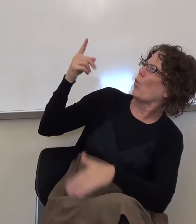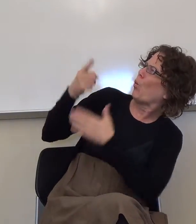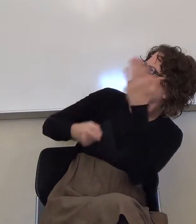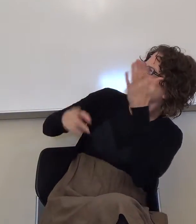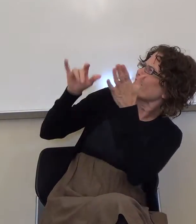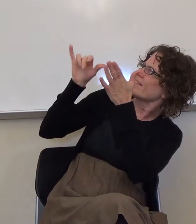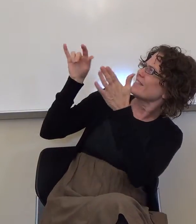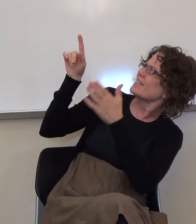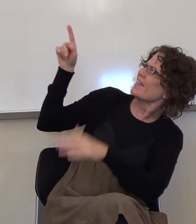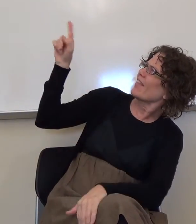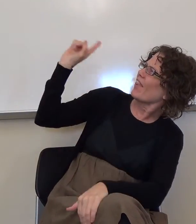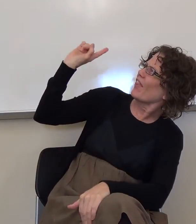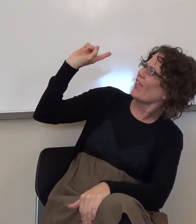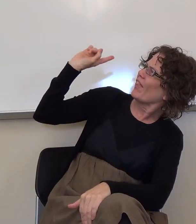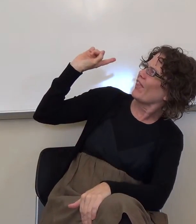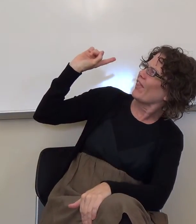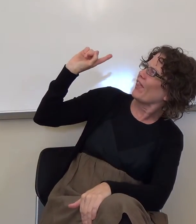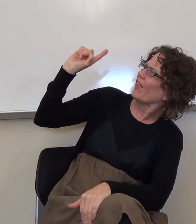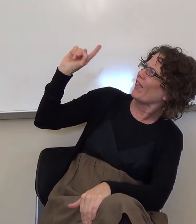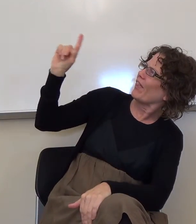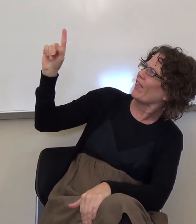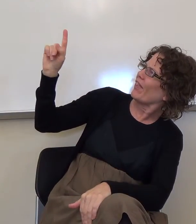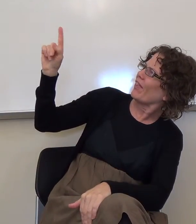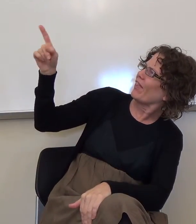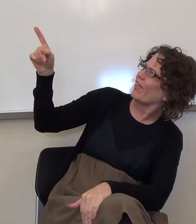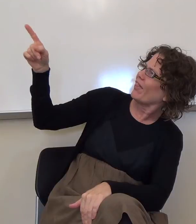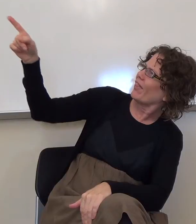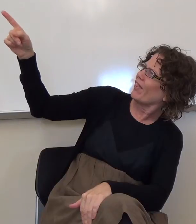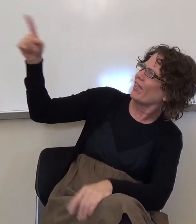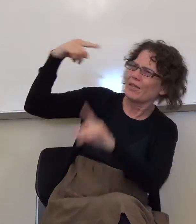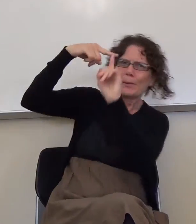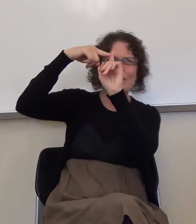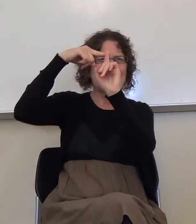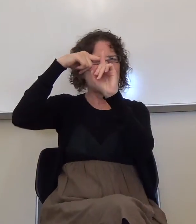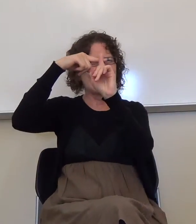Okay. What do you do when you see something like that?